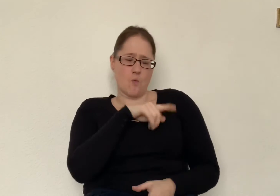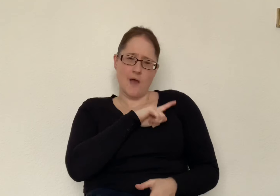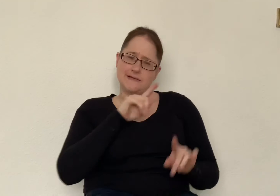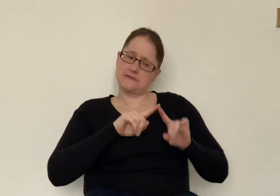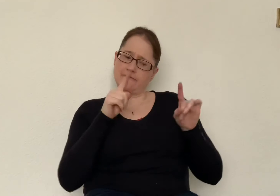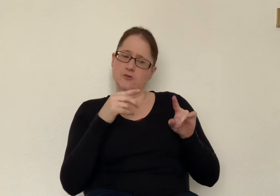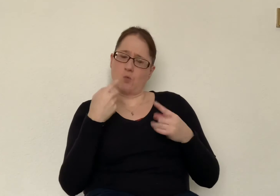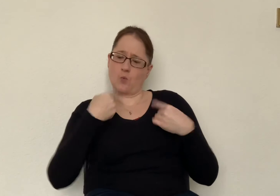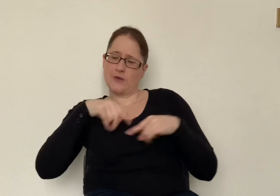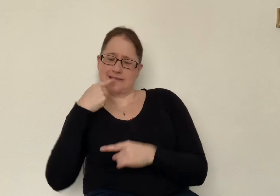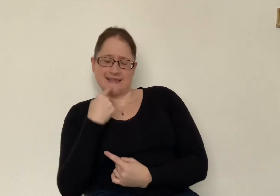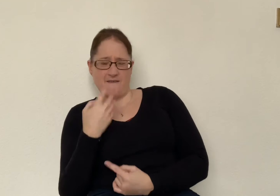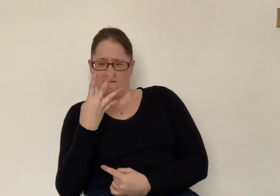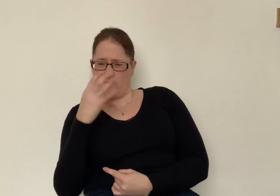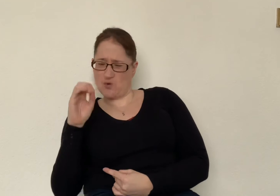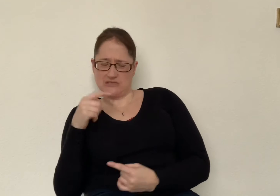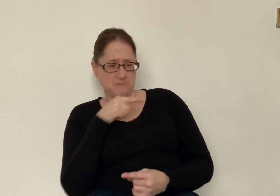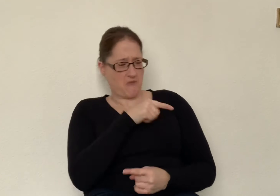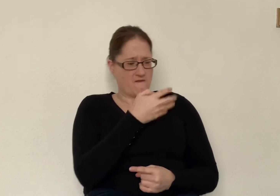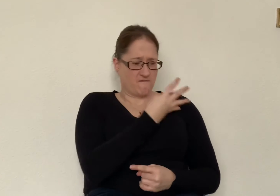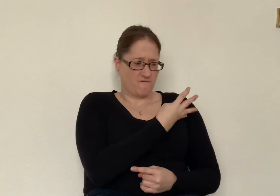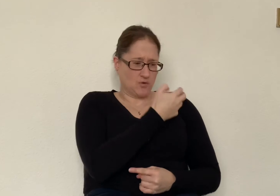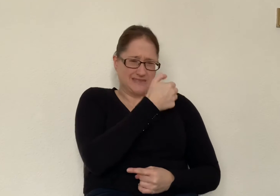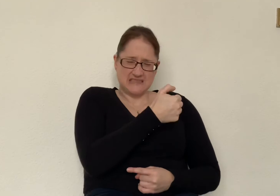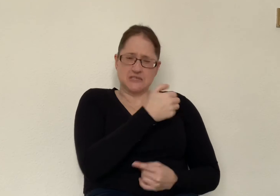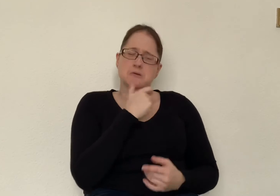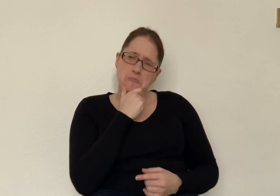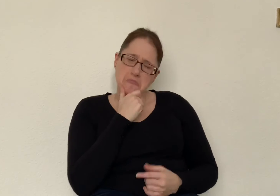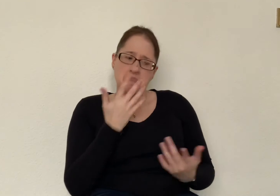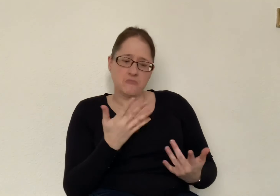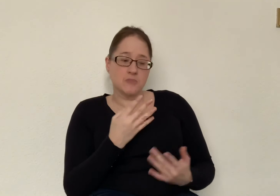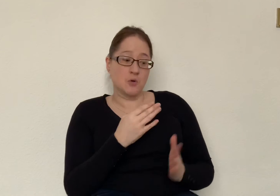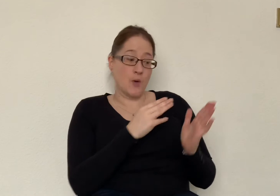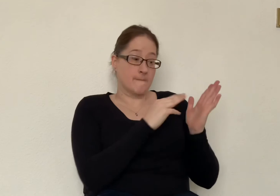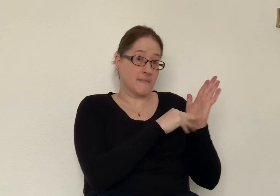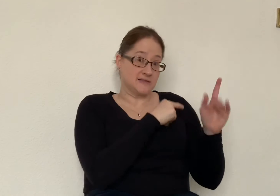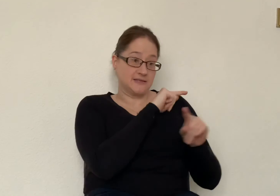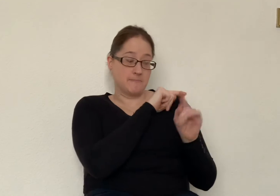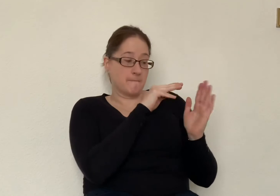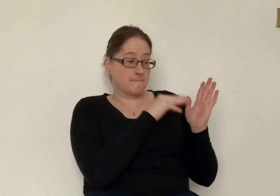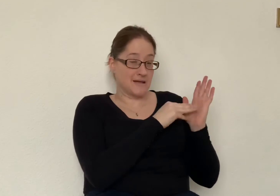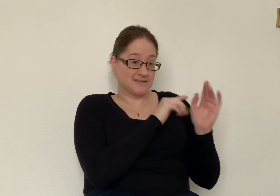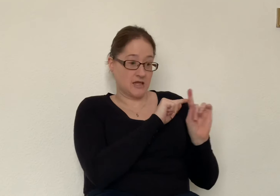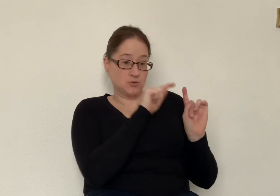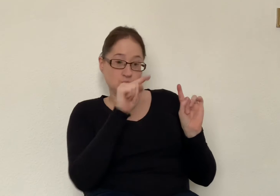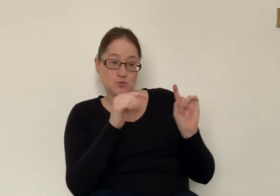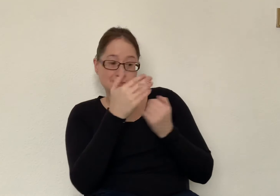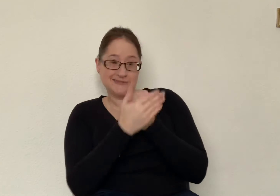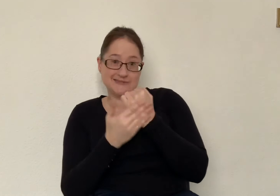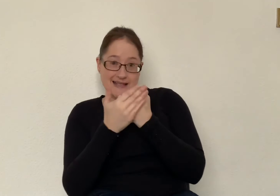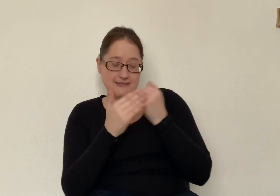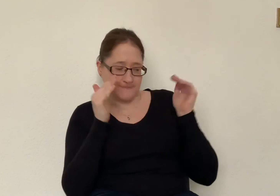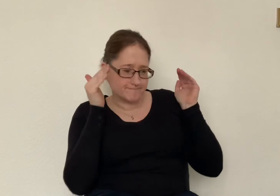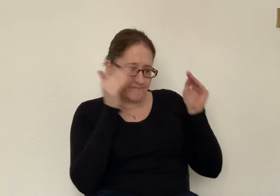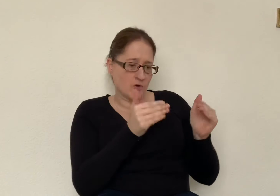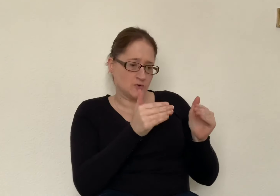it's 6 days Monday to Saturday for fasting for praying for doing